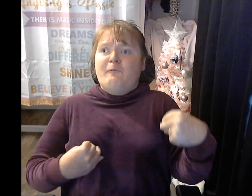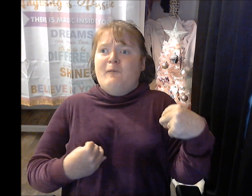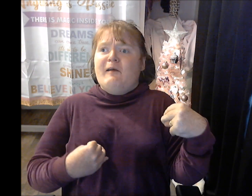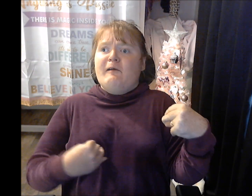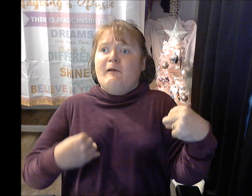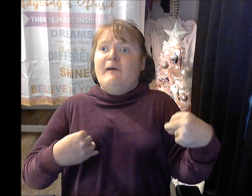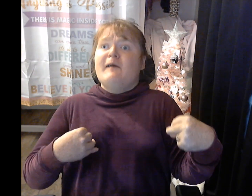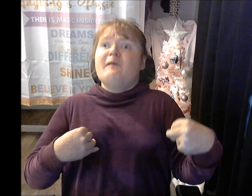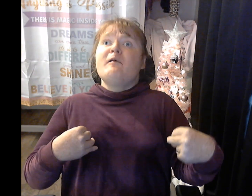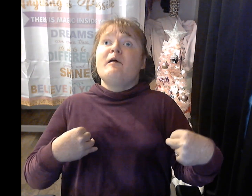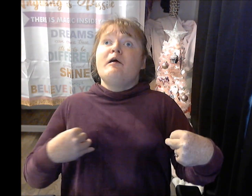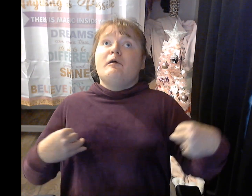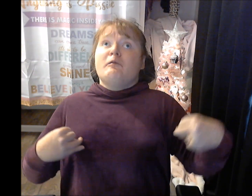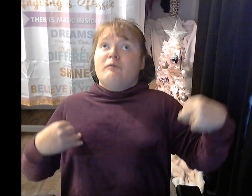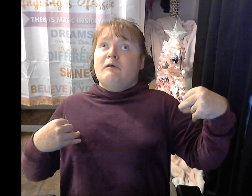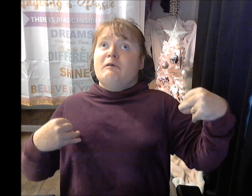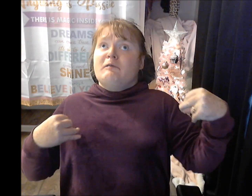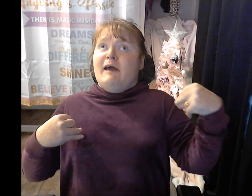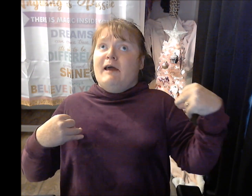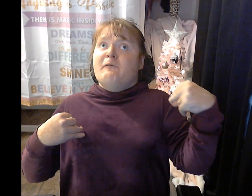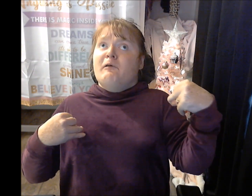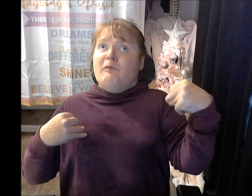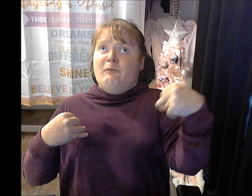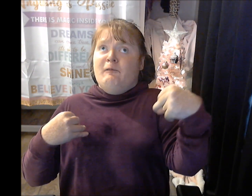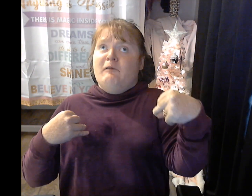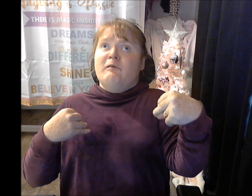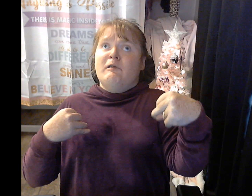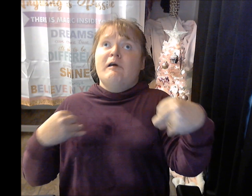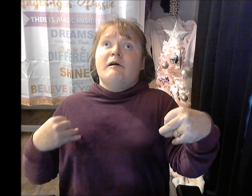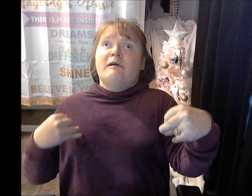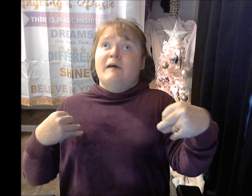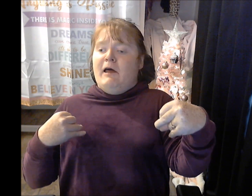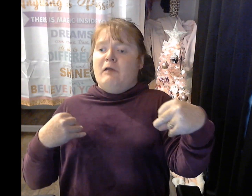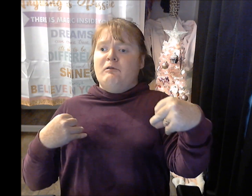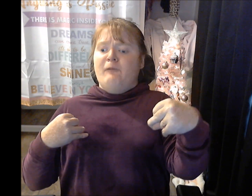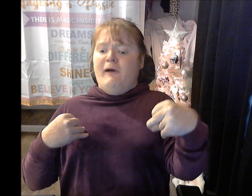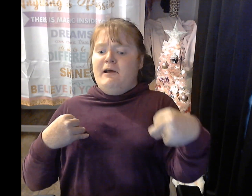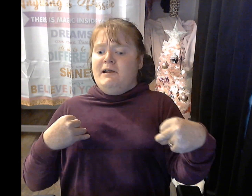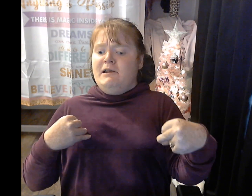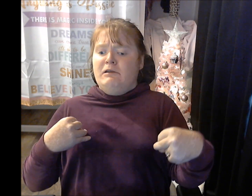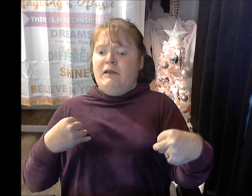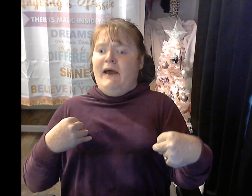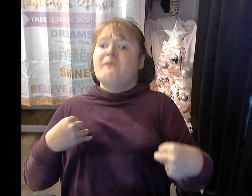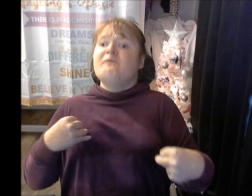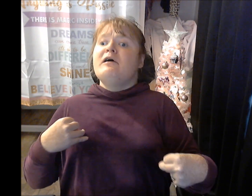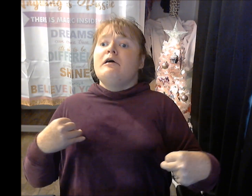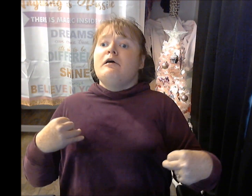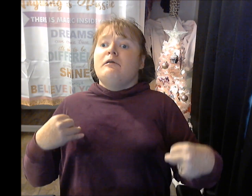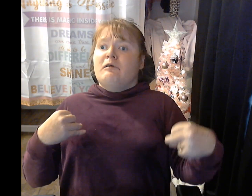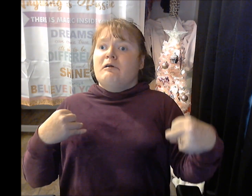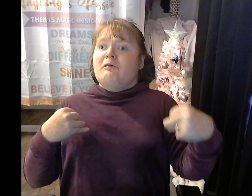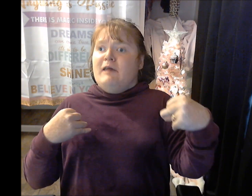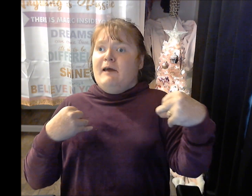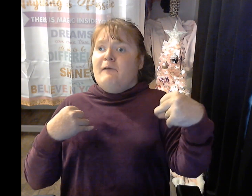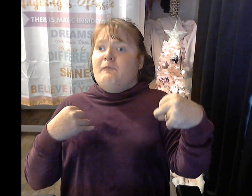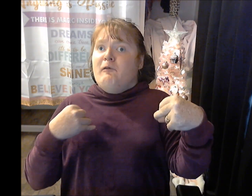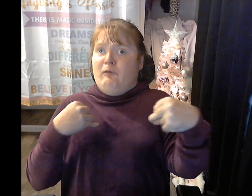cream, two tablespoons raspberry jam, two tablespoons